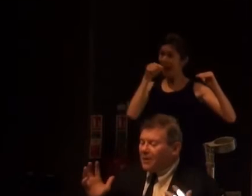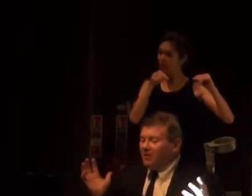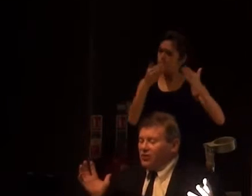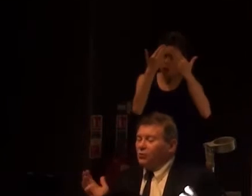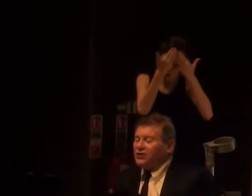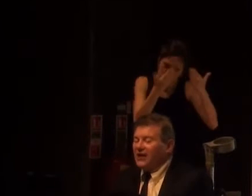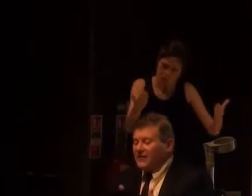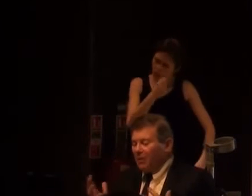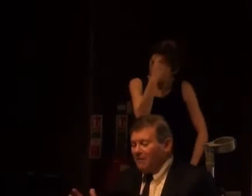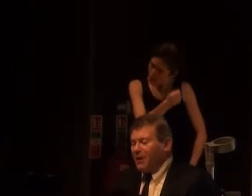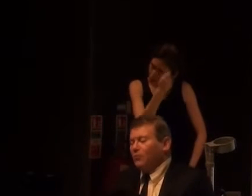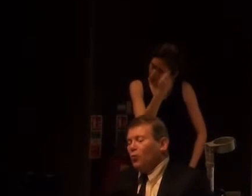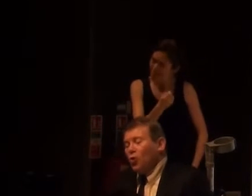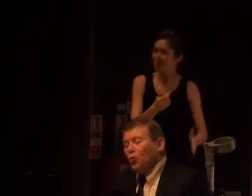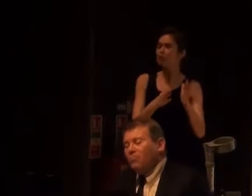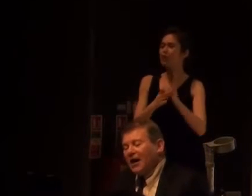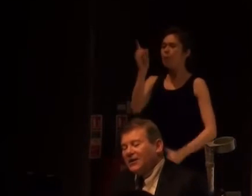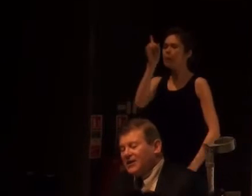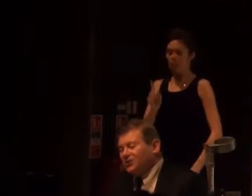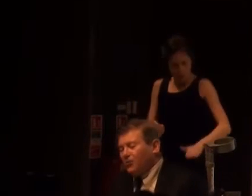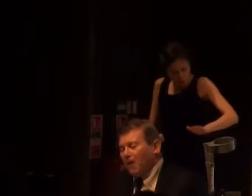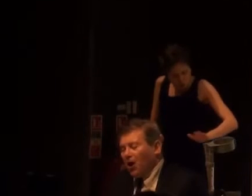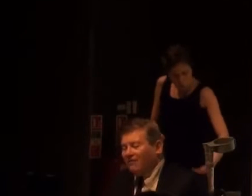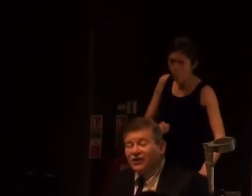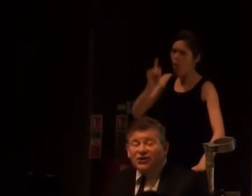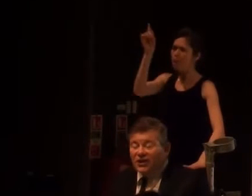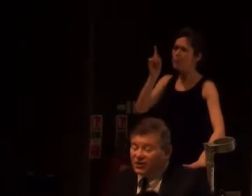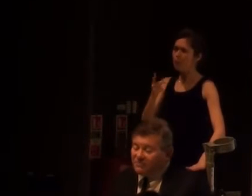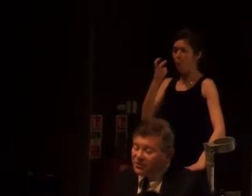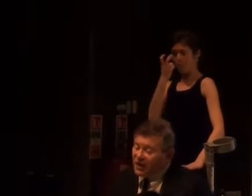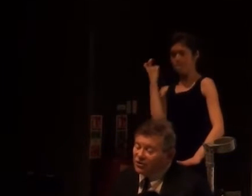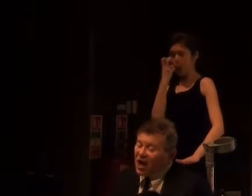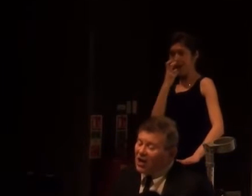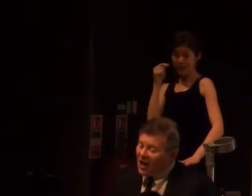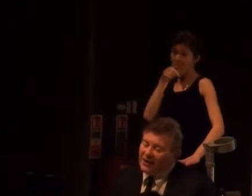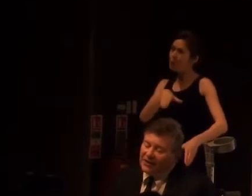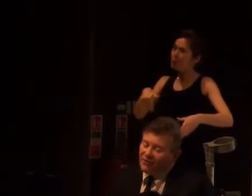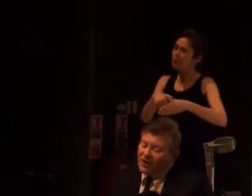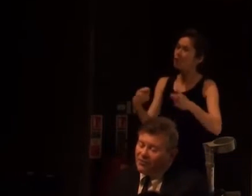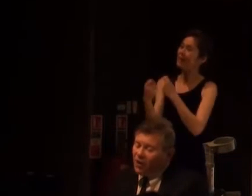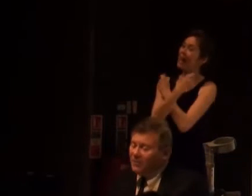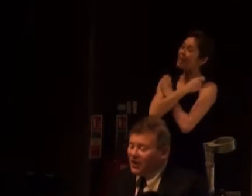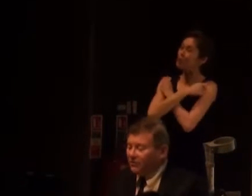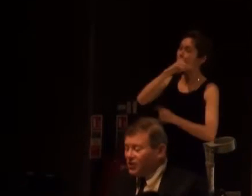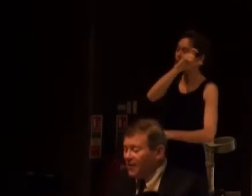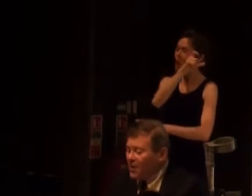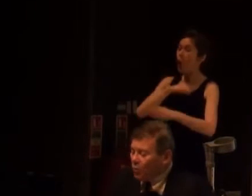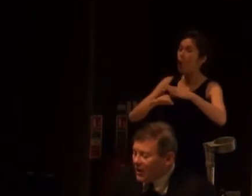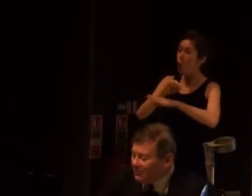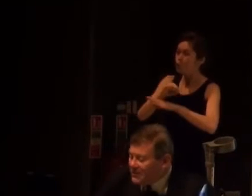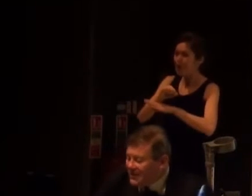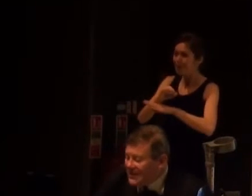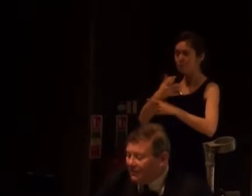extent. People of short stature, blind people, played an integral part of ancient Egyptian culture, unlike in Greek and Roman culture